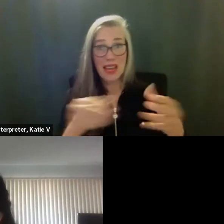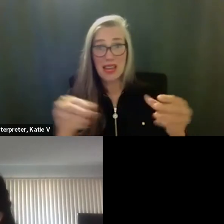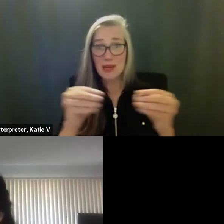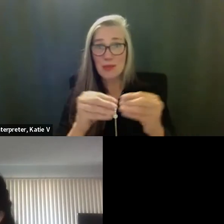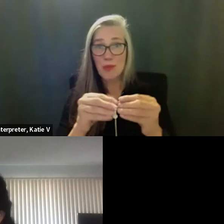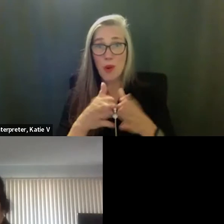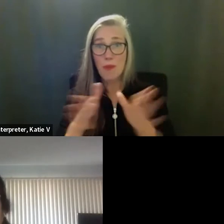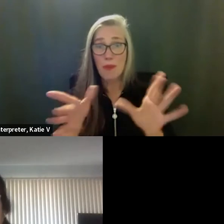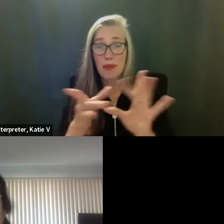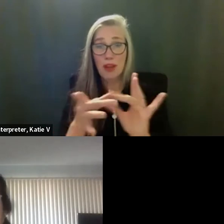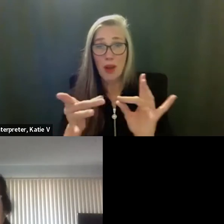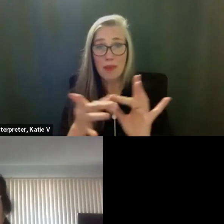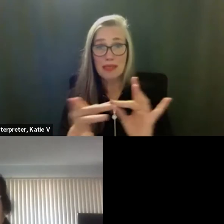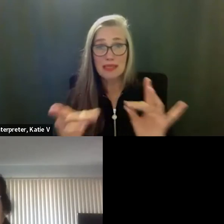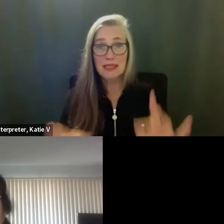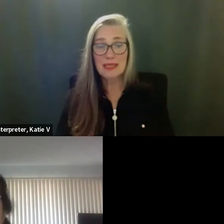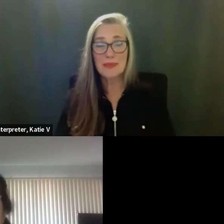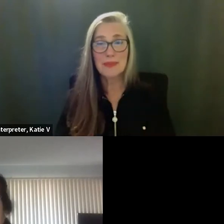Okay. We'll.